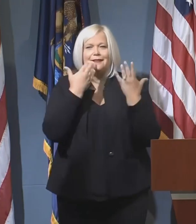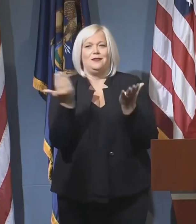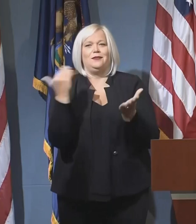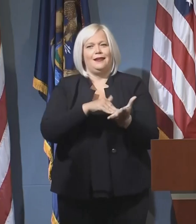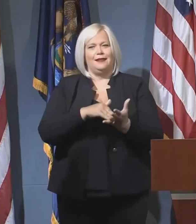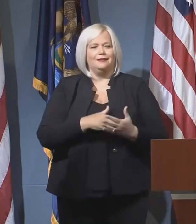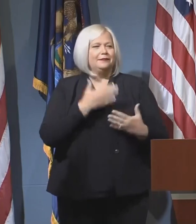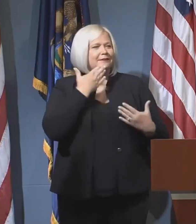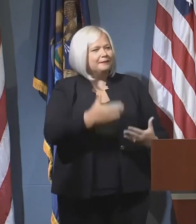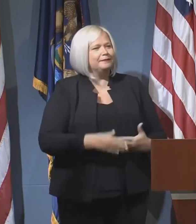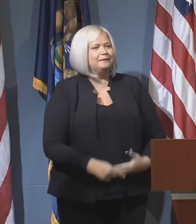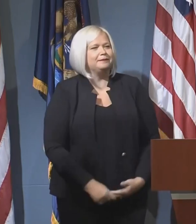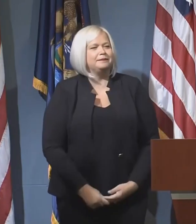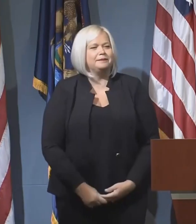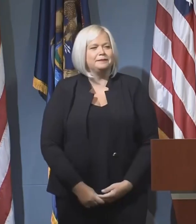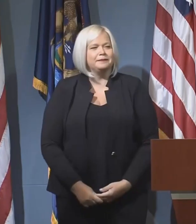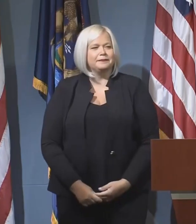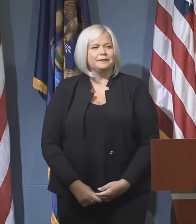you. Thanks, Rachel.